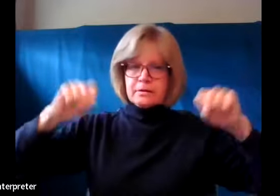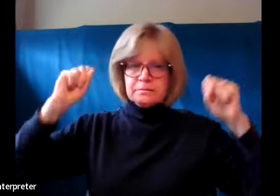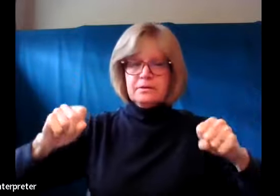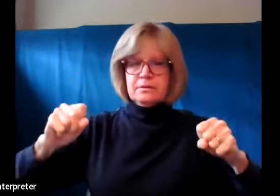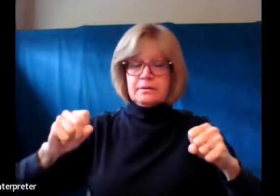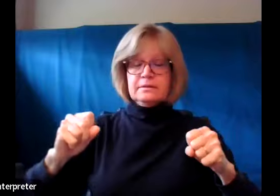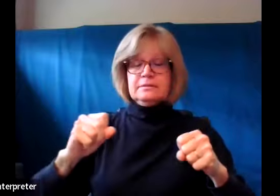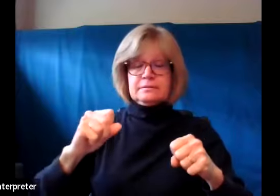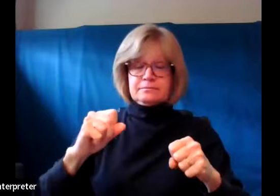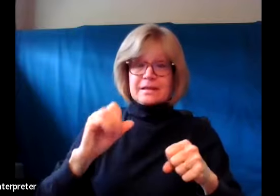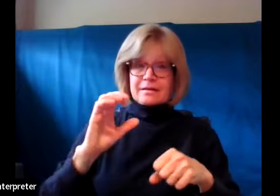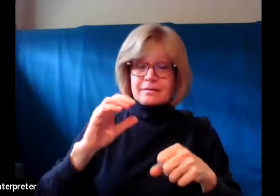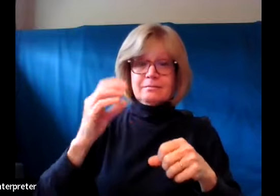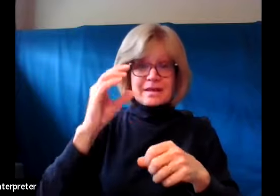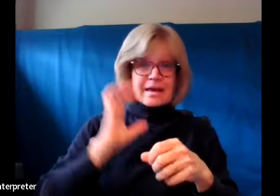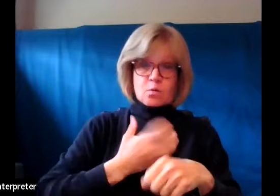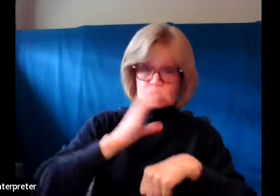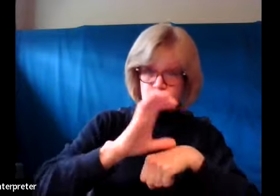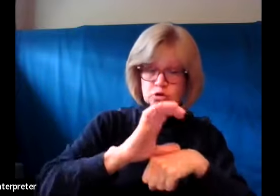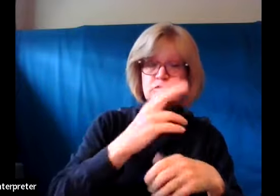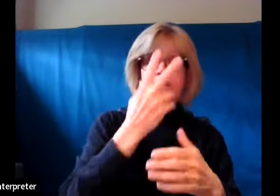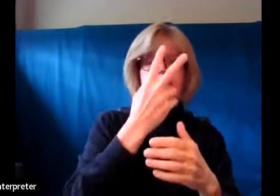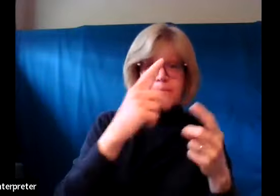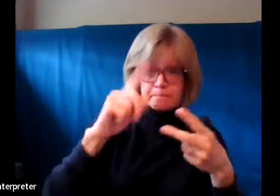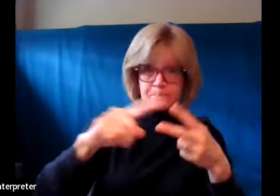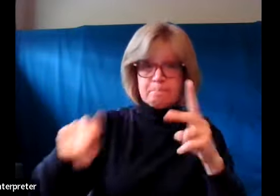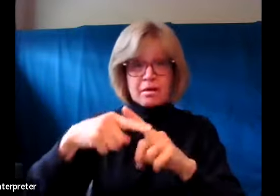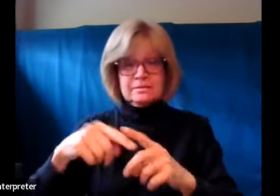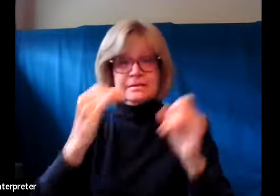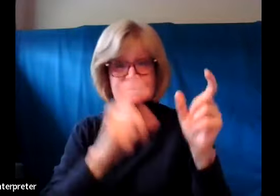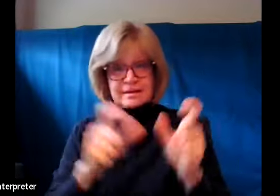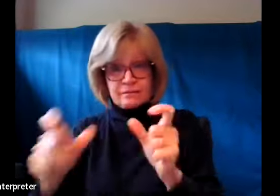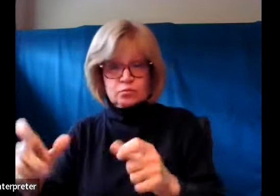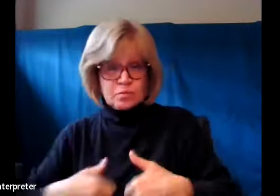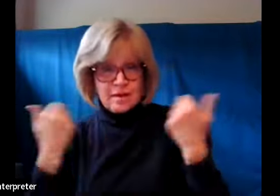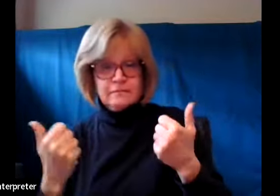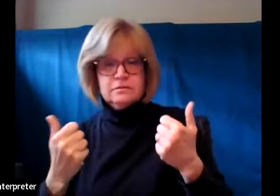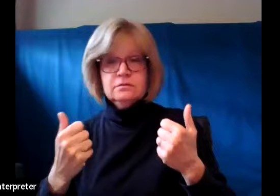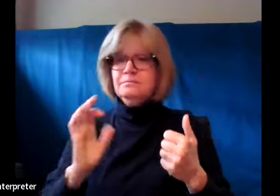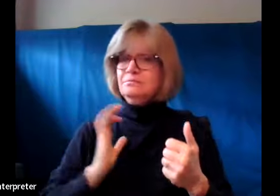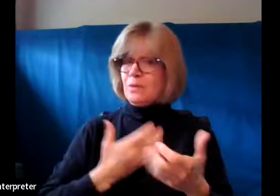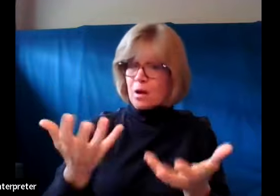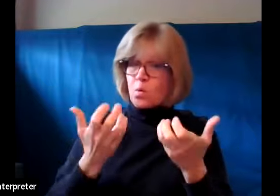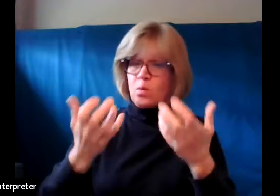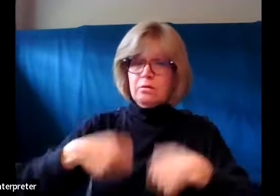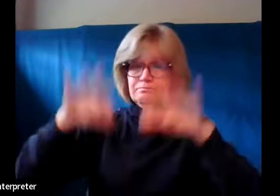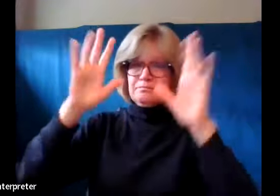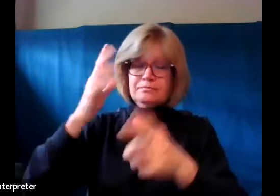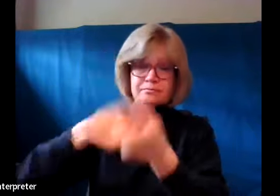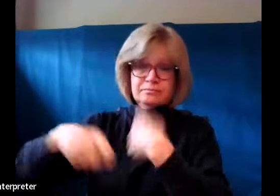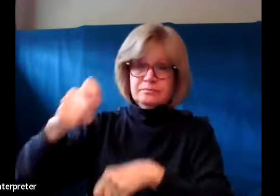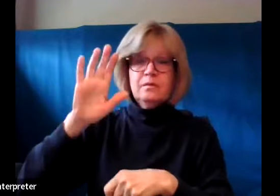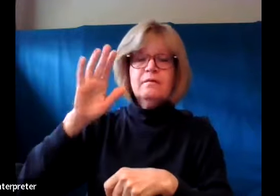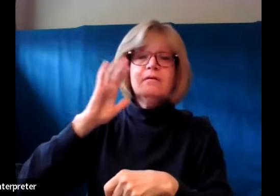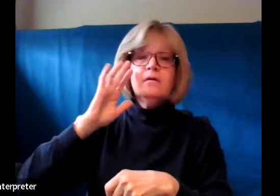both in the life of our church and in our own lives we surrender our wills for yours in order